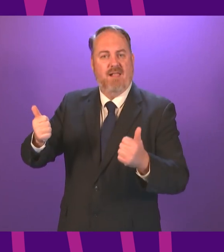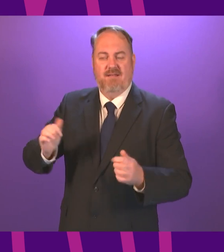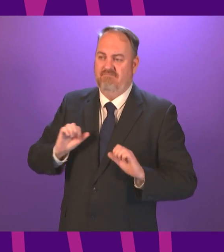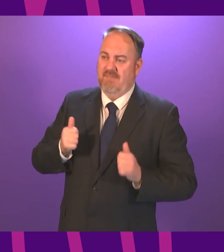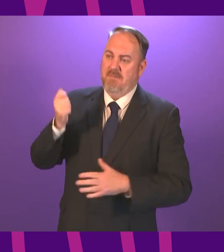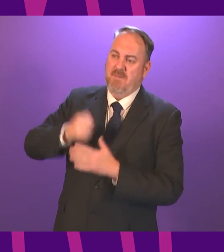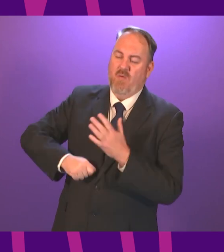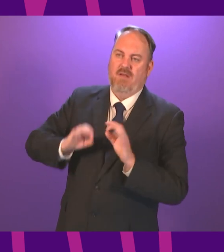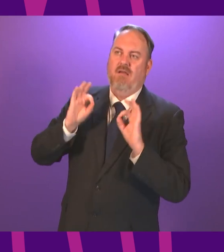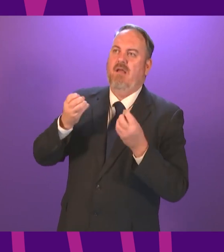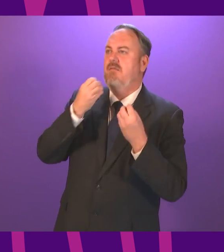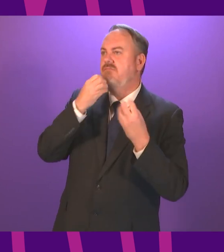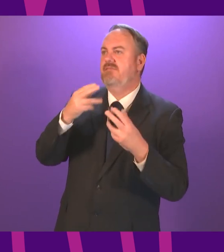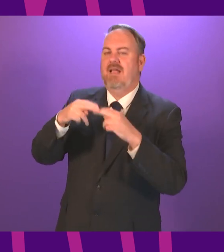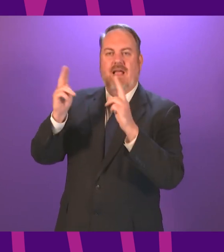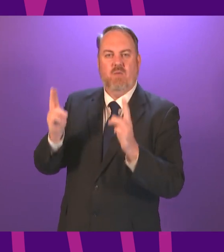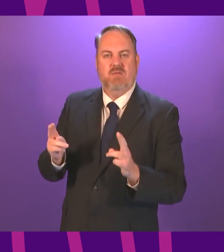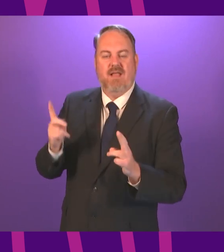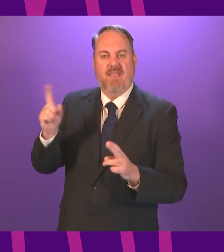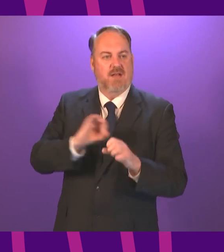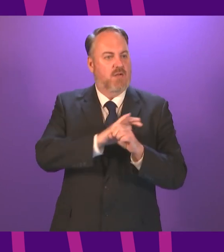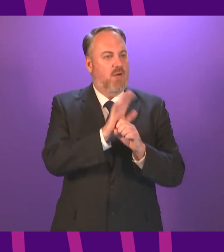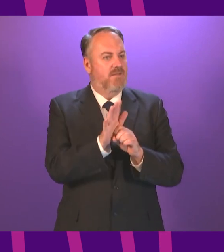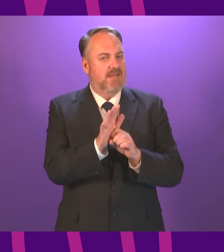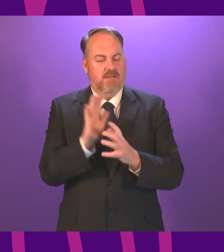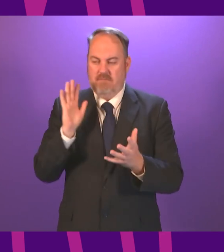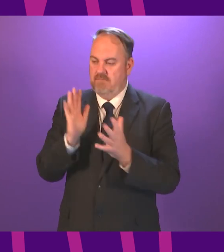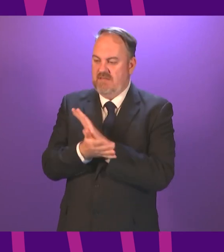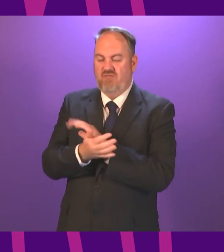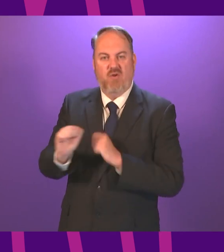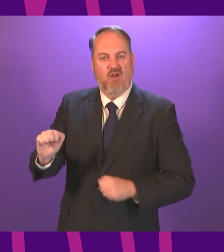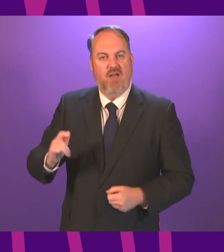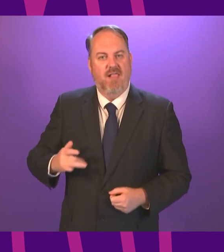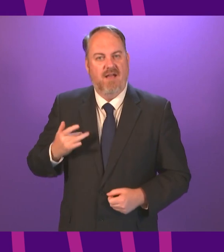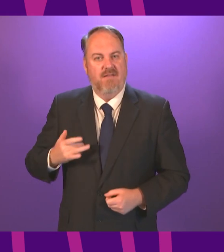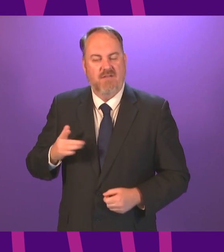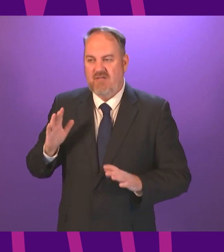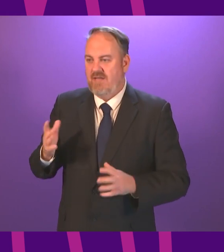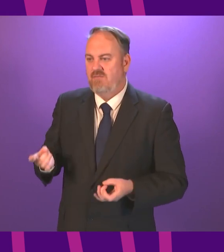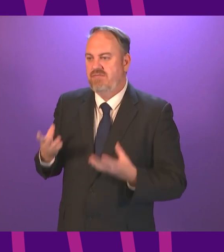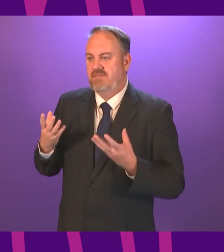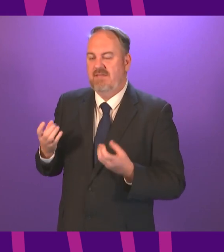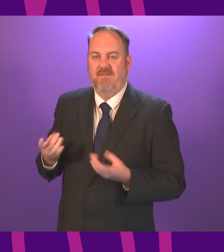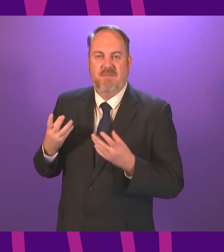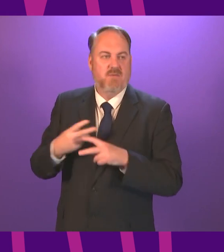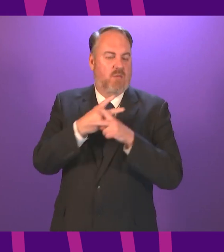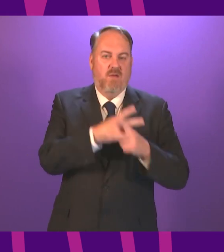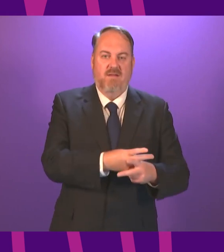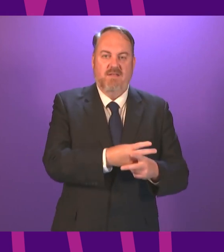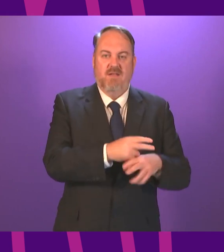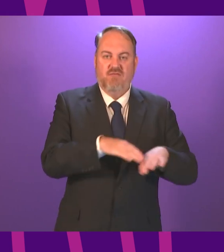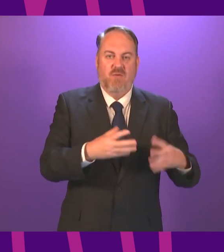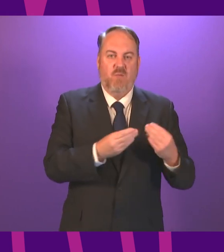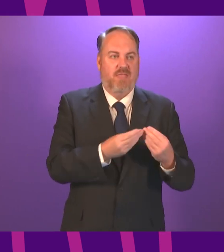her dream house but then one day Covid came along and stole everything she had to move in with her parents to look after her kids